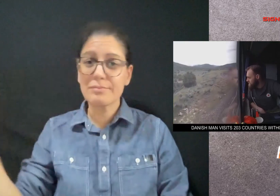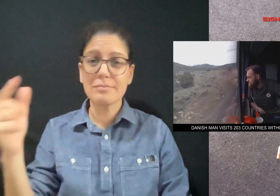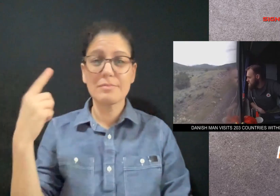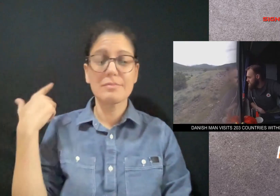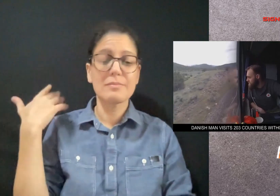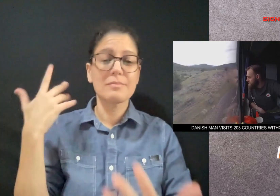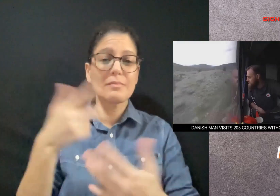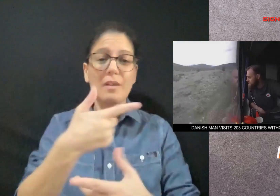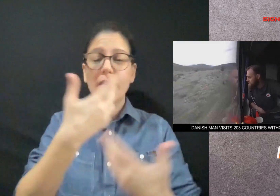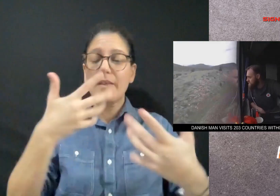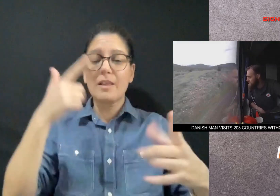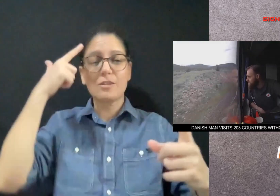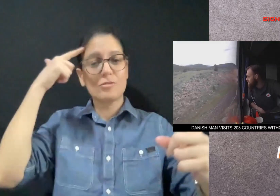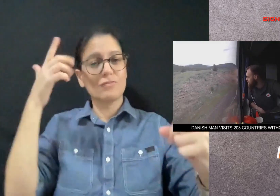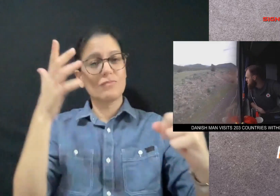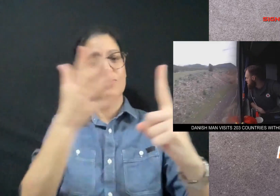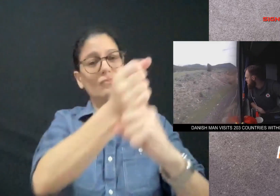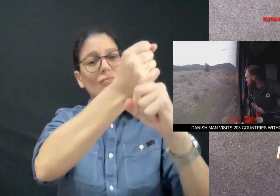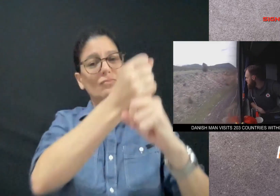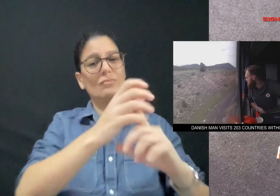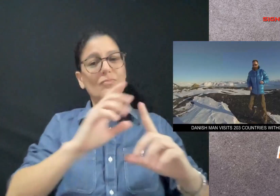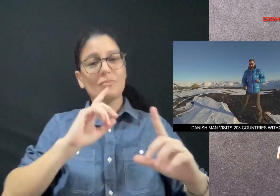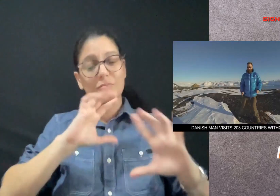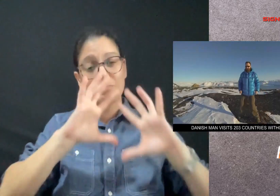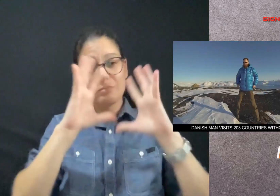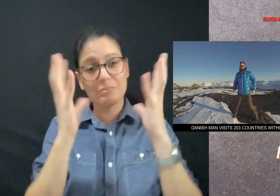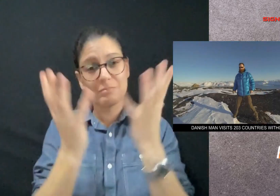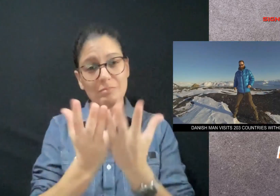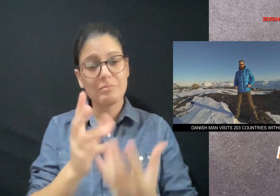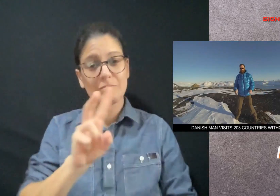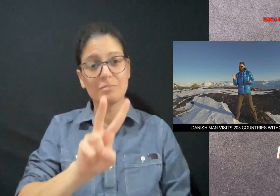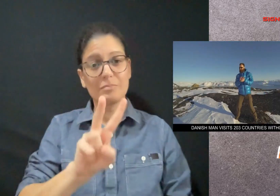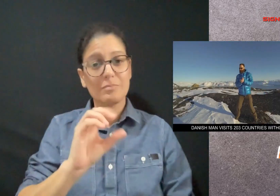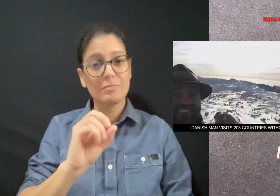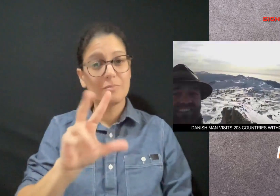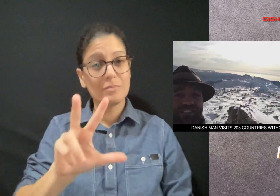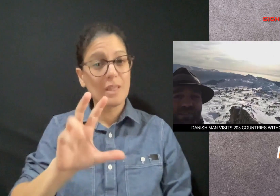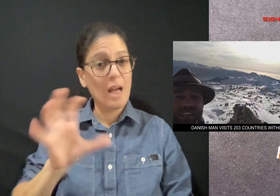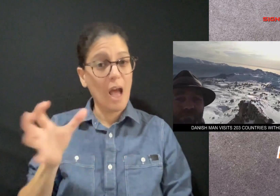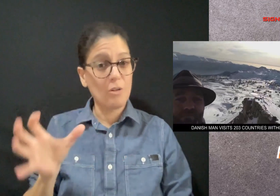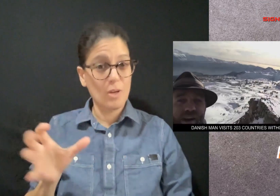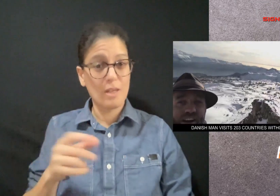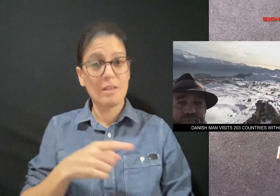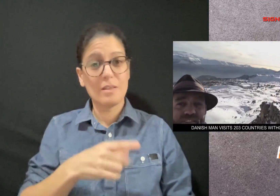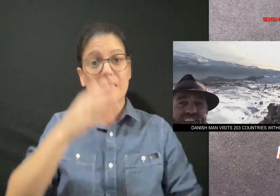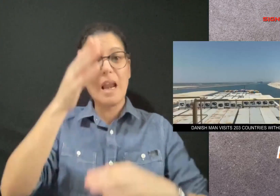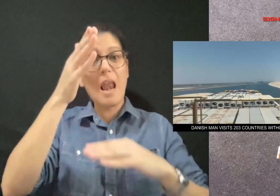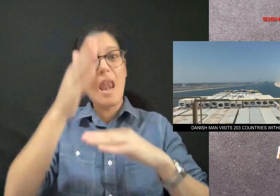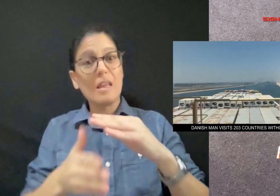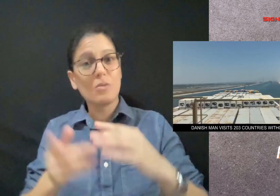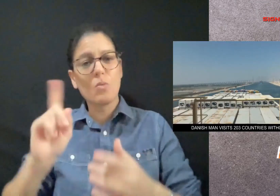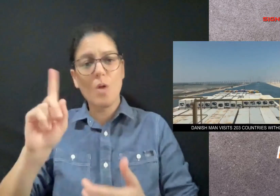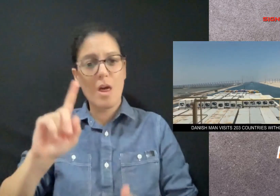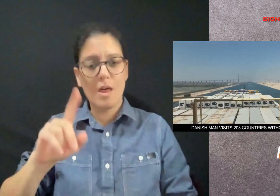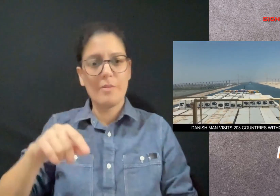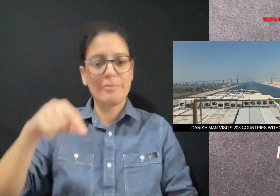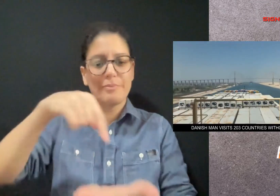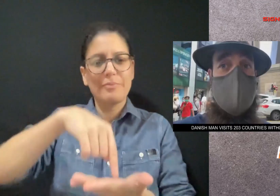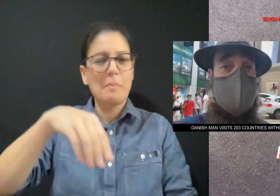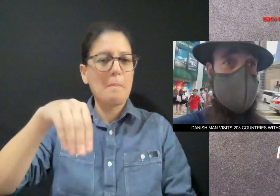10 years after he left he accomplished his goal visiting 203 countries his final stop